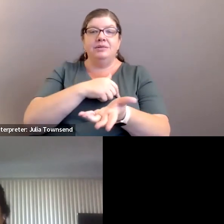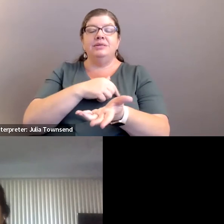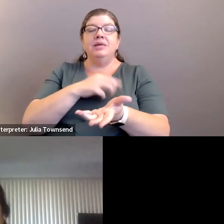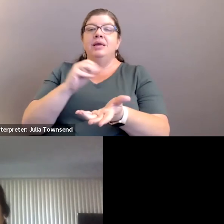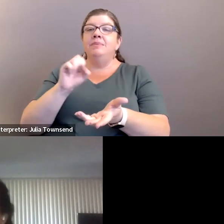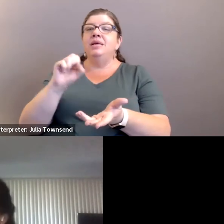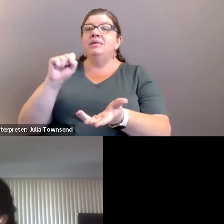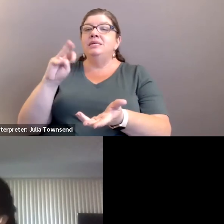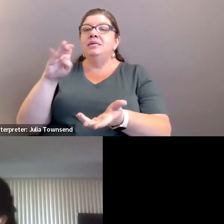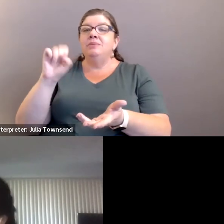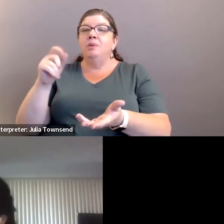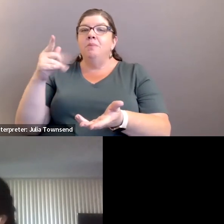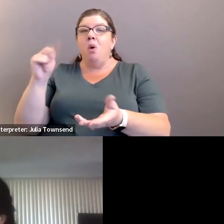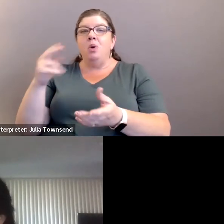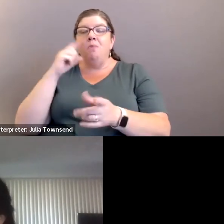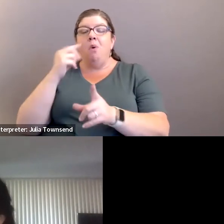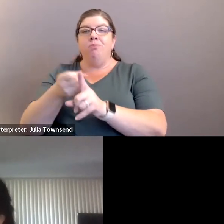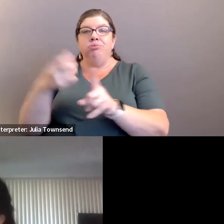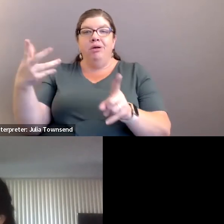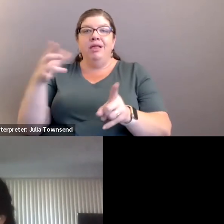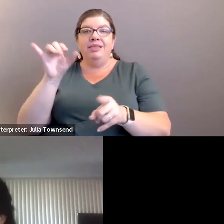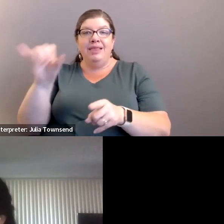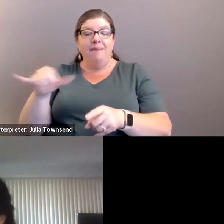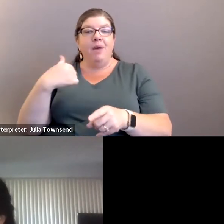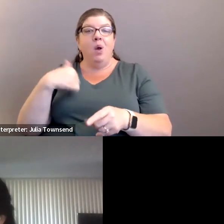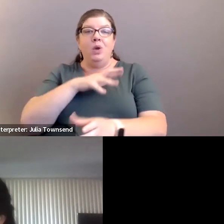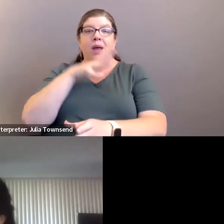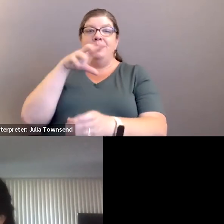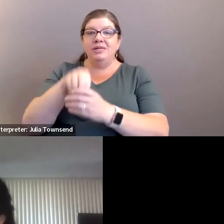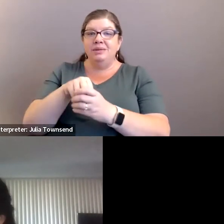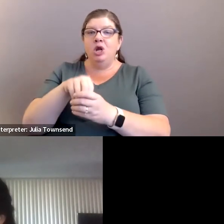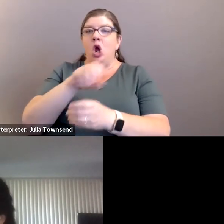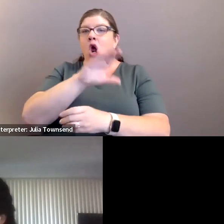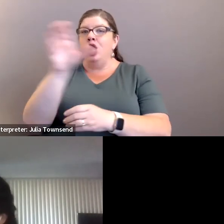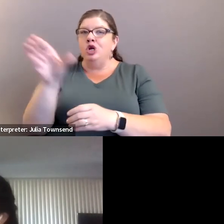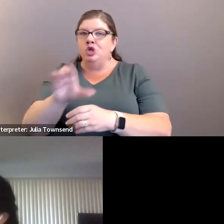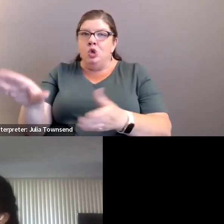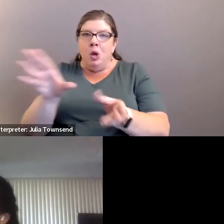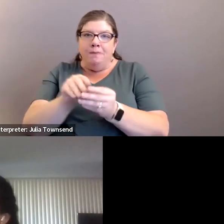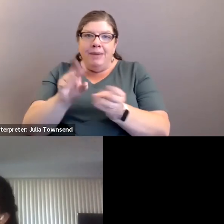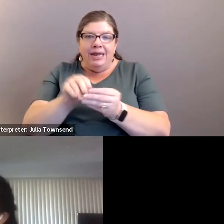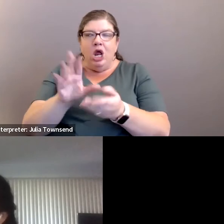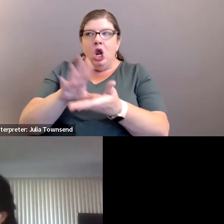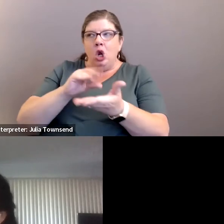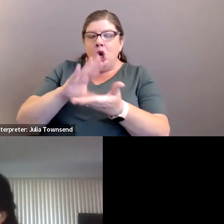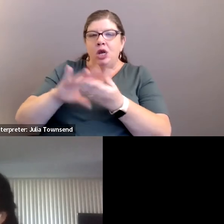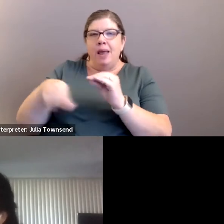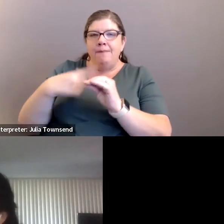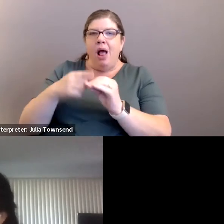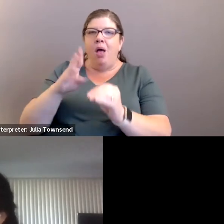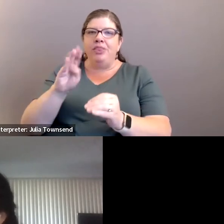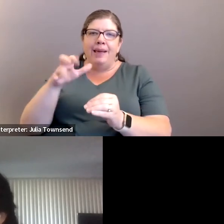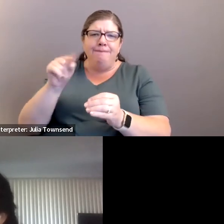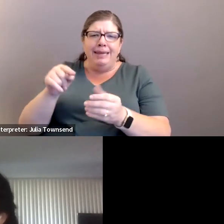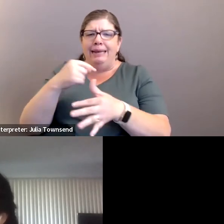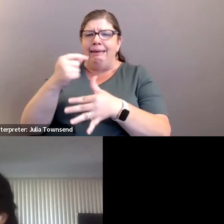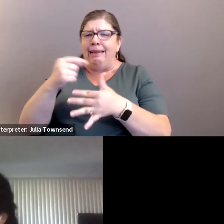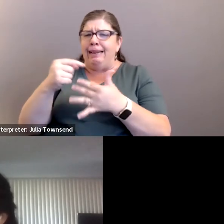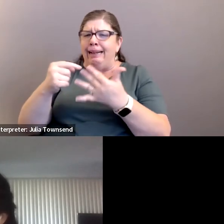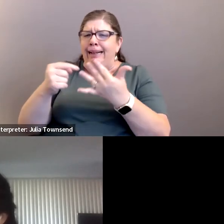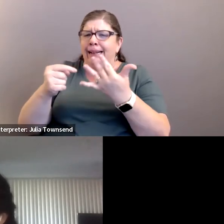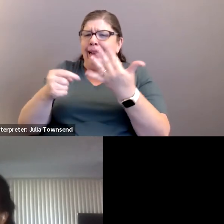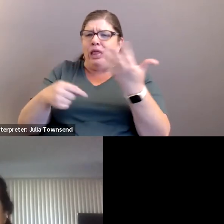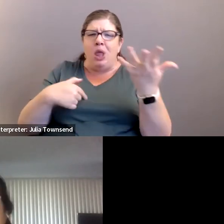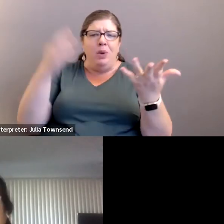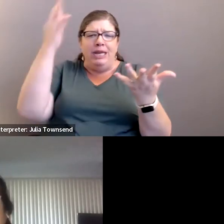Moten I know you'll elaborate a little bit more on this we participated on the zoo meetings and we learned about the beat and this and that and things